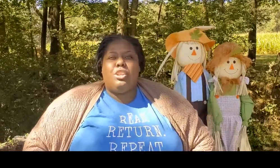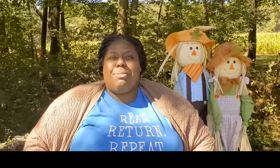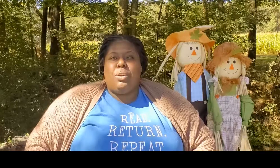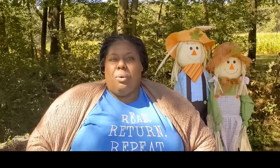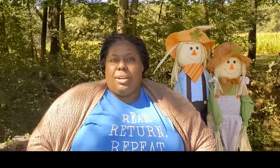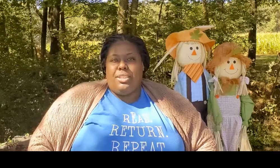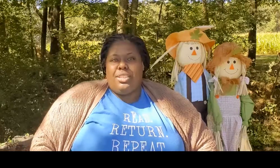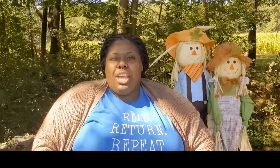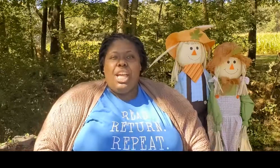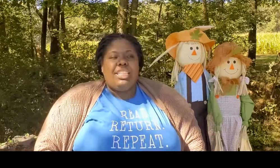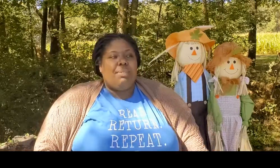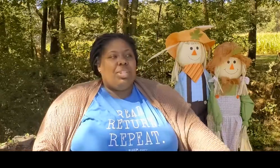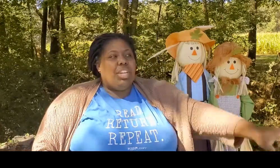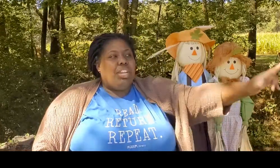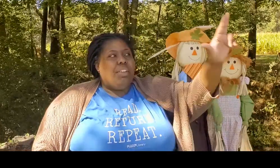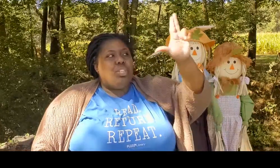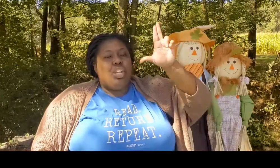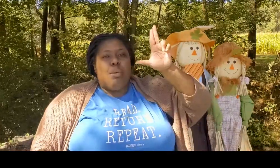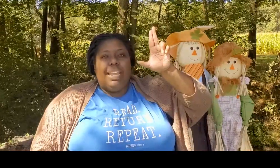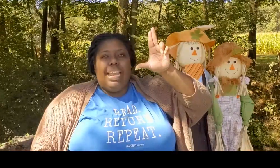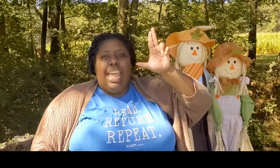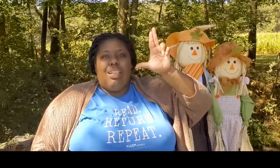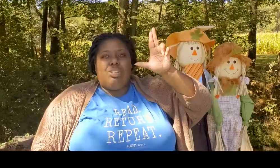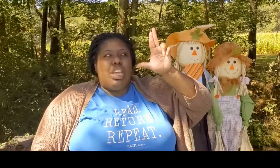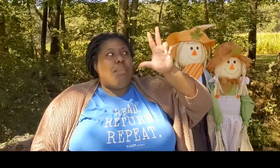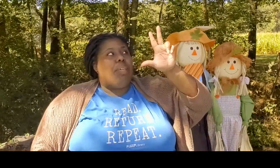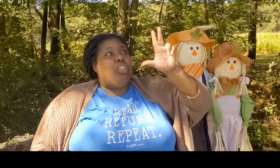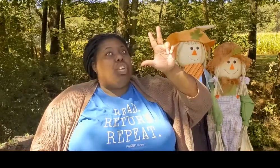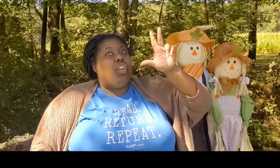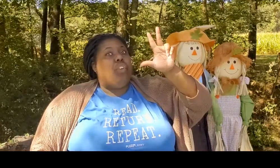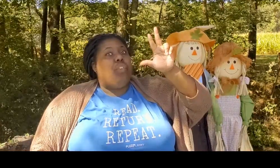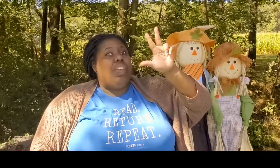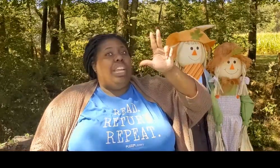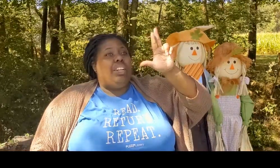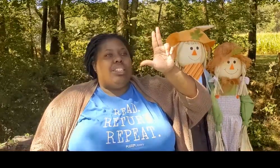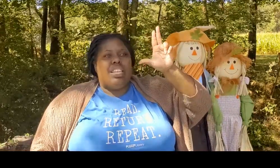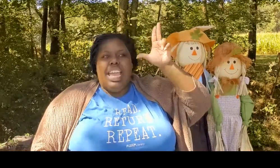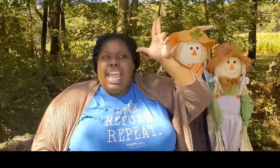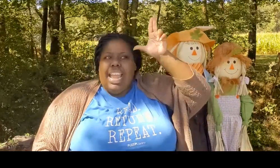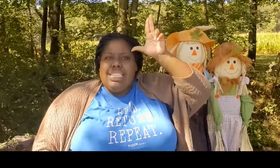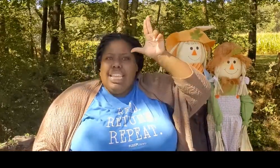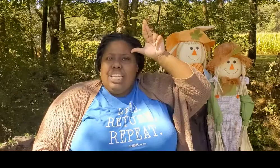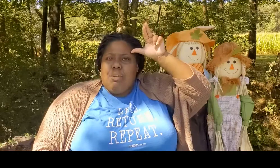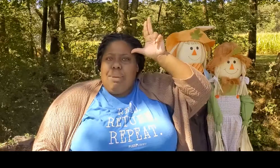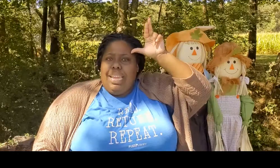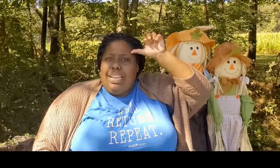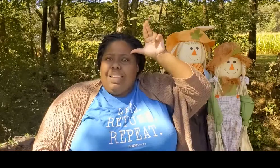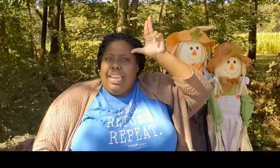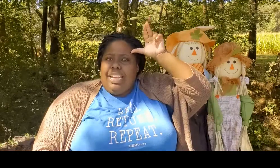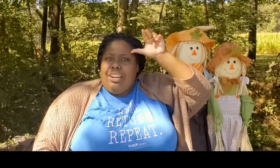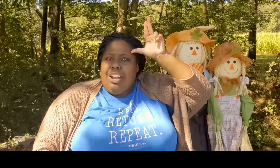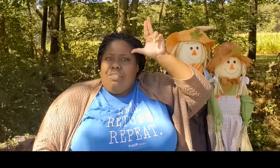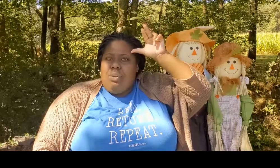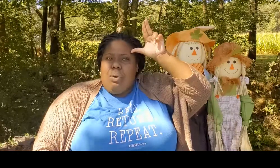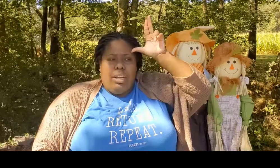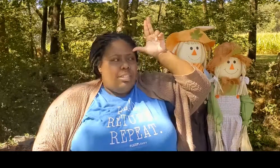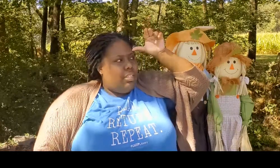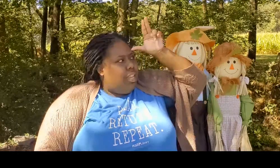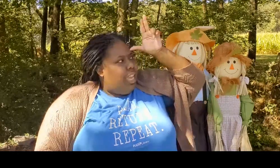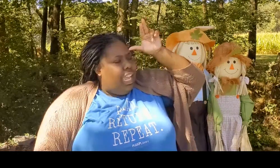be horse. So what you're going to do is you're going to make an L shape with two fingers. It's like you're making the ear of the horse. And